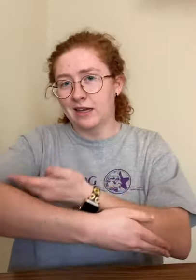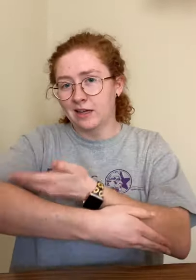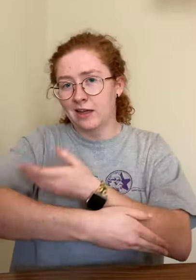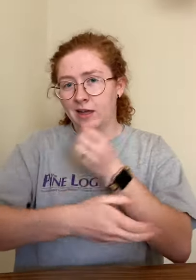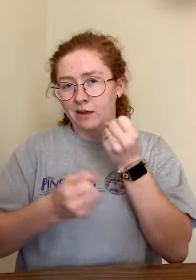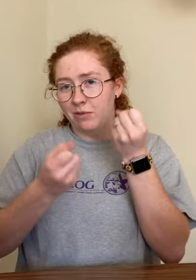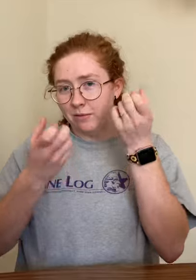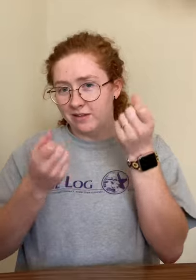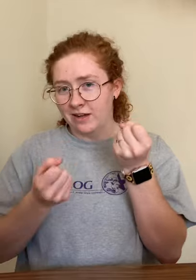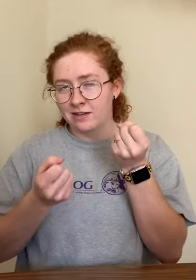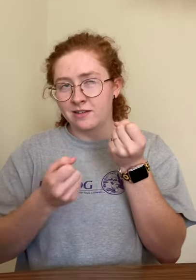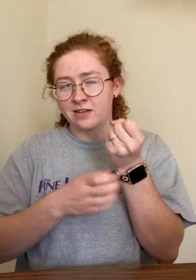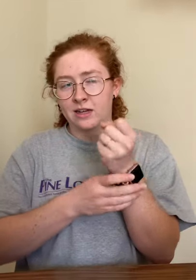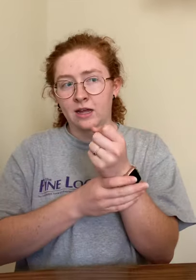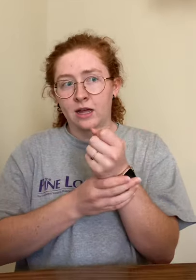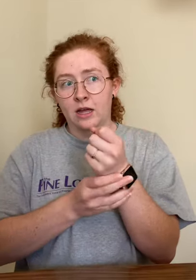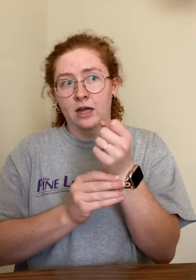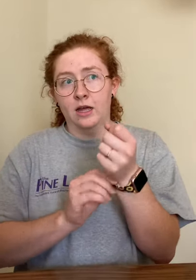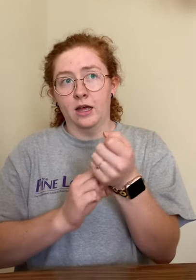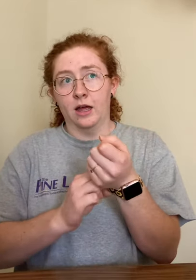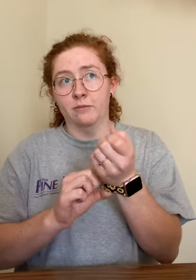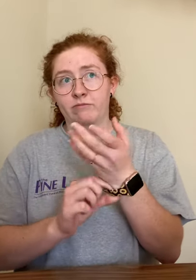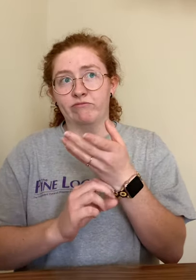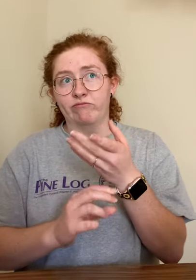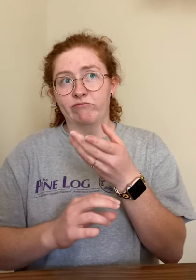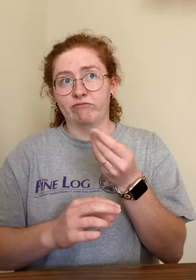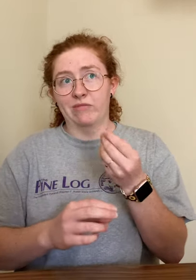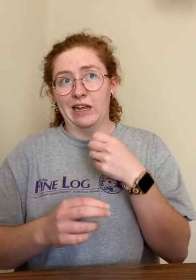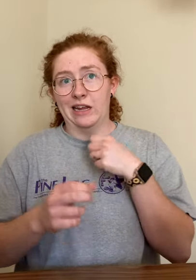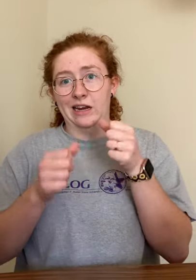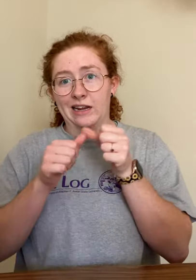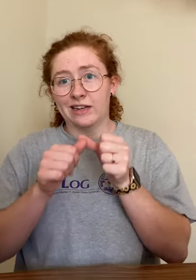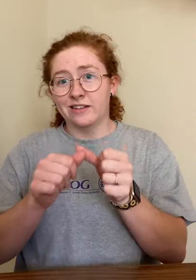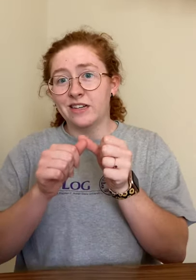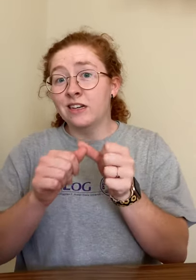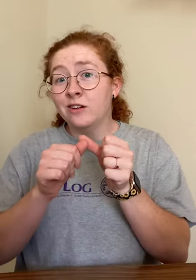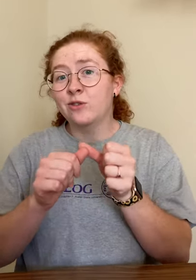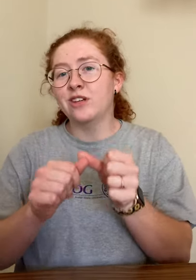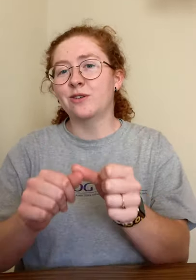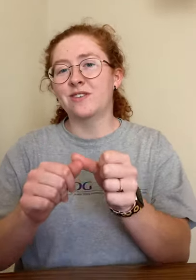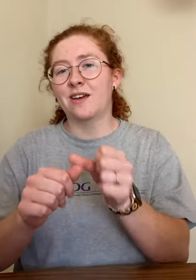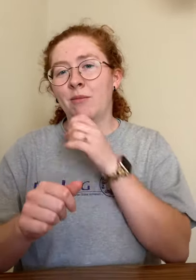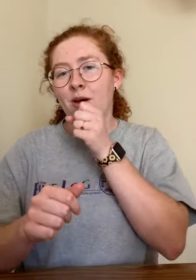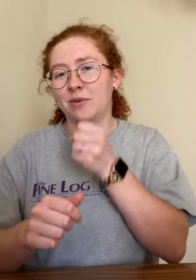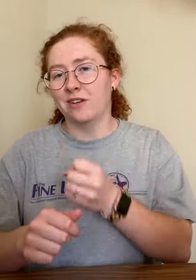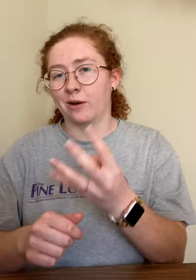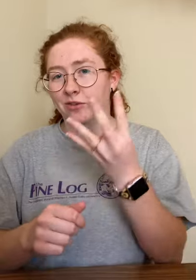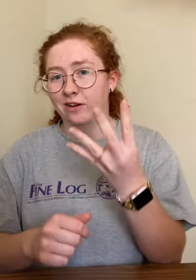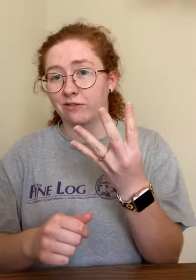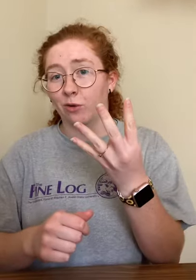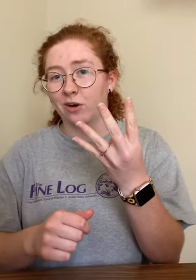baby signs, um, and I continued to use them up until I was like four.